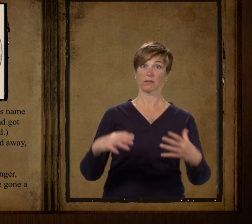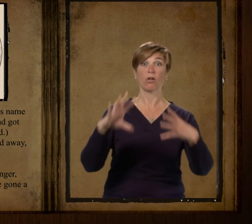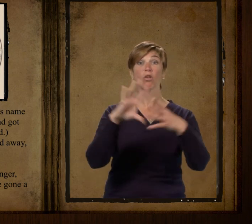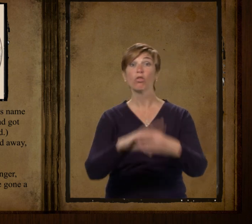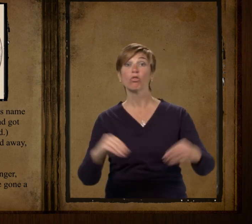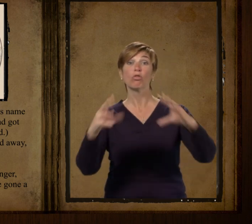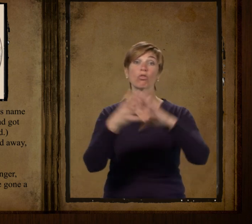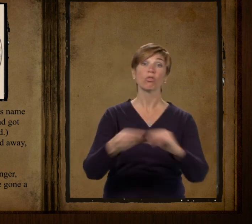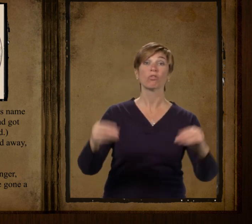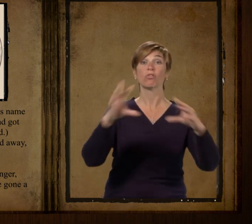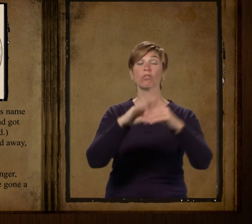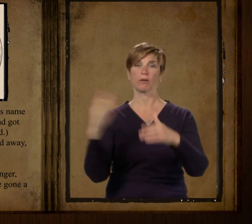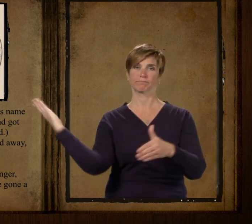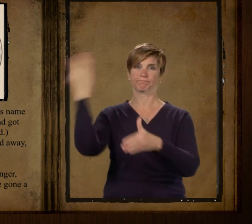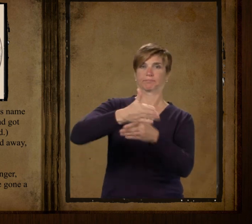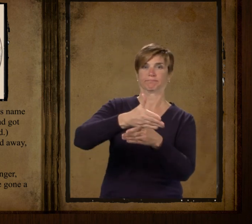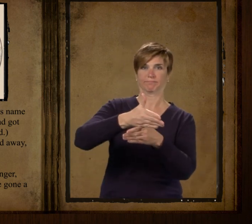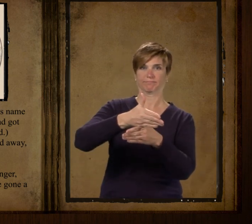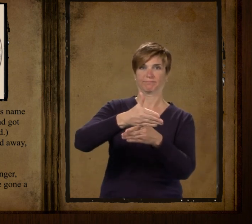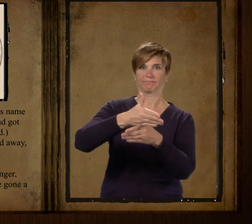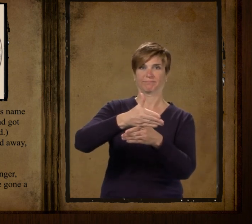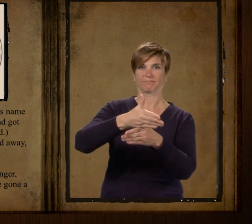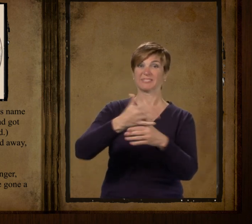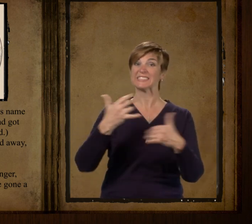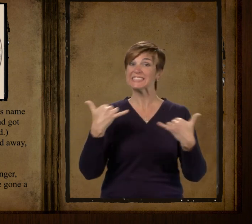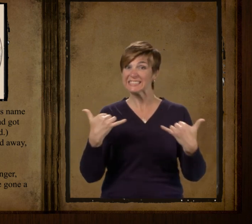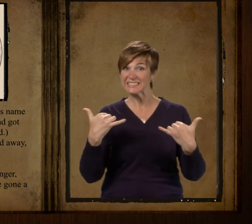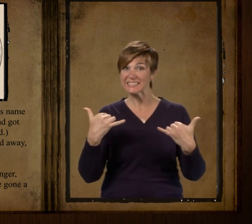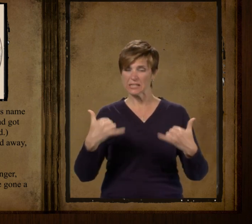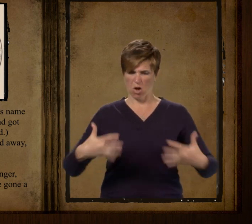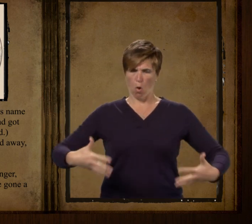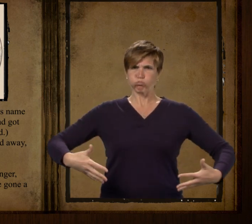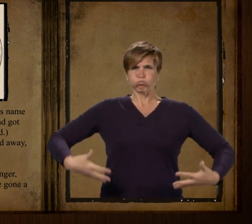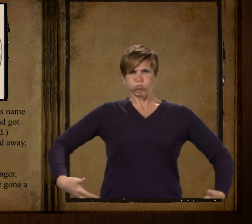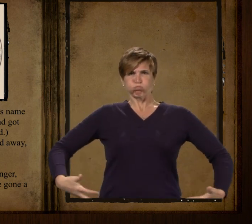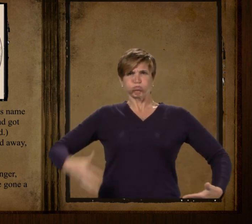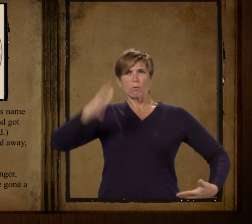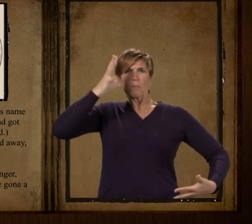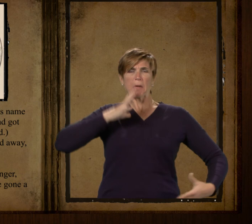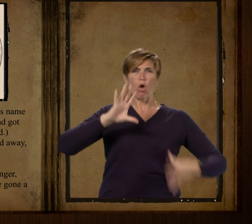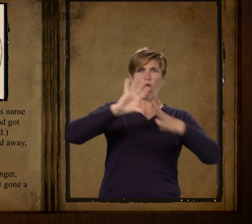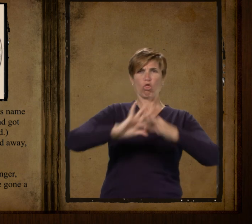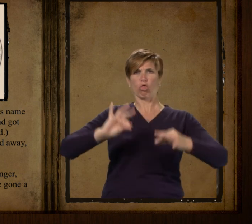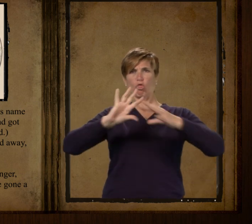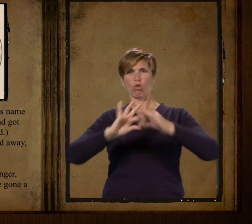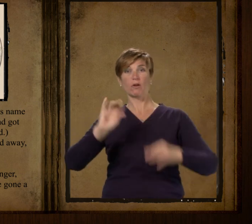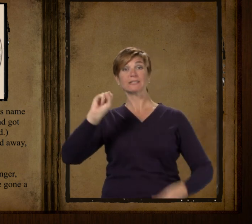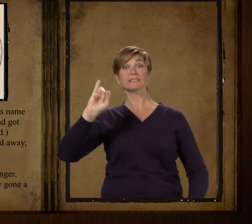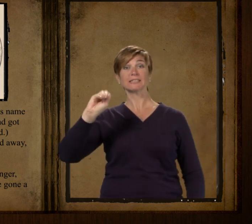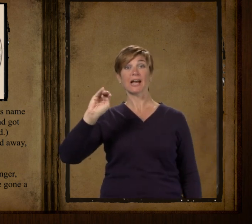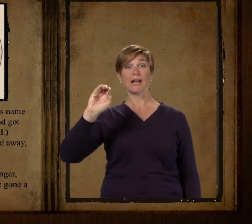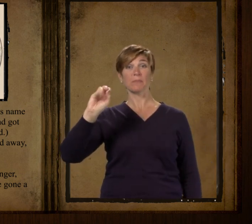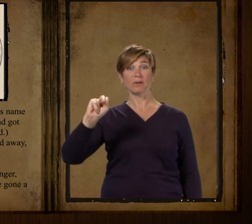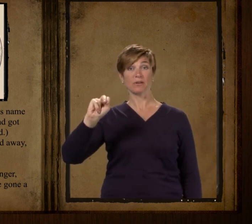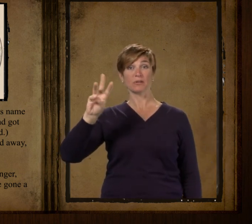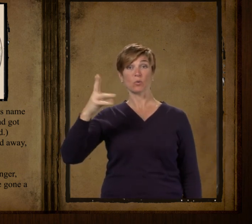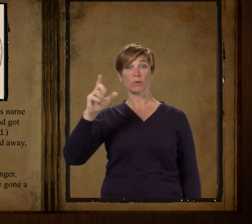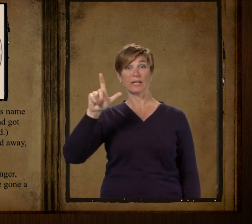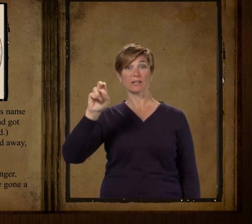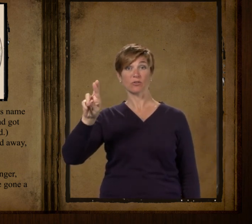here Simon Wheeler heard his name called from the front yard and got up to see what was wanted